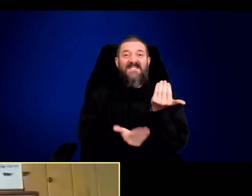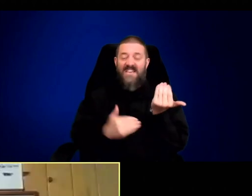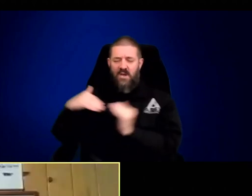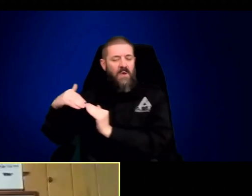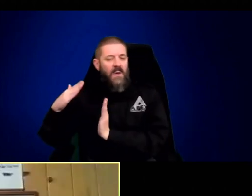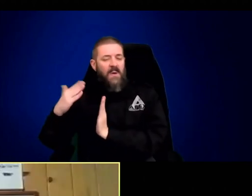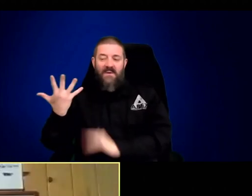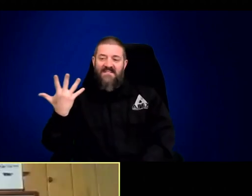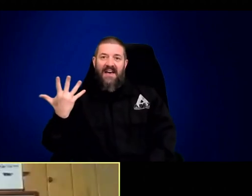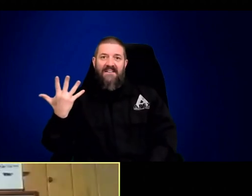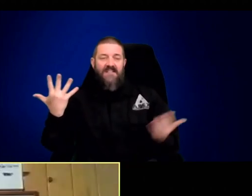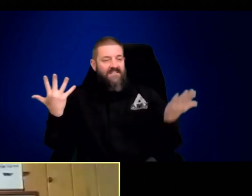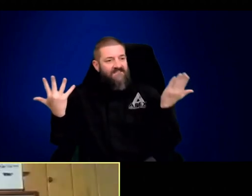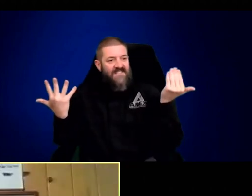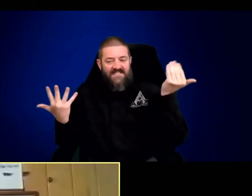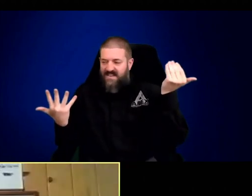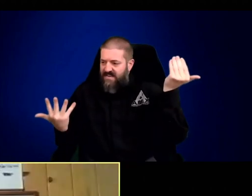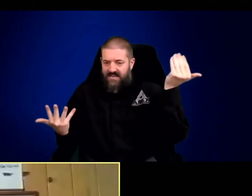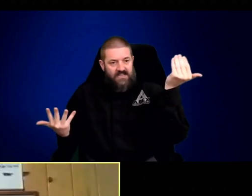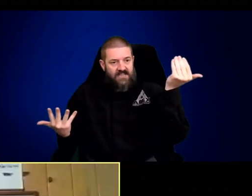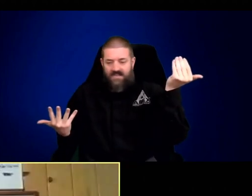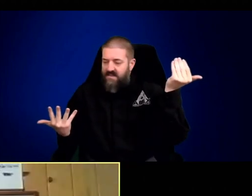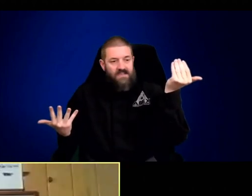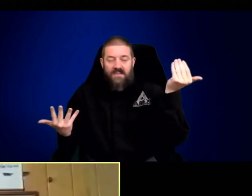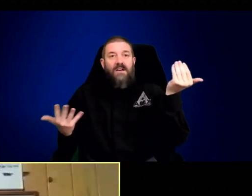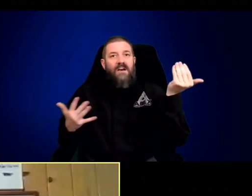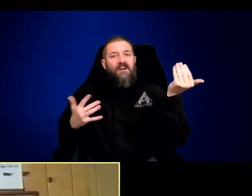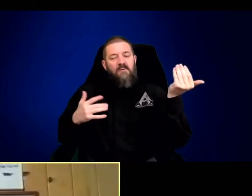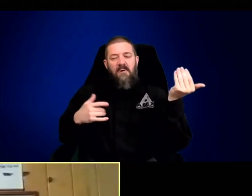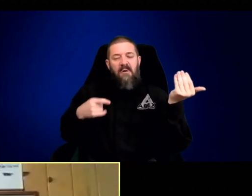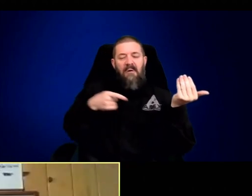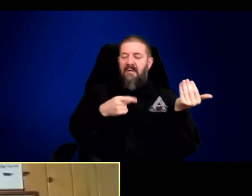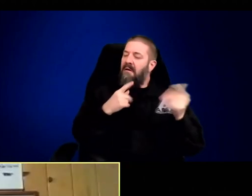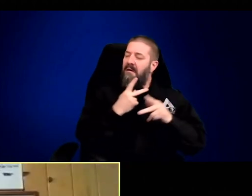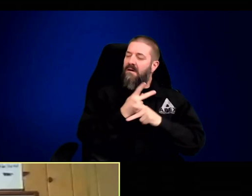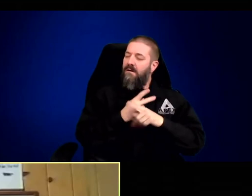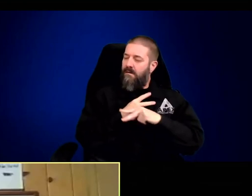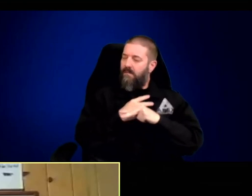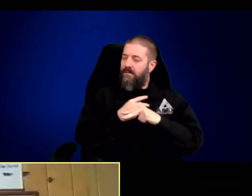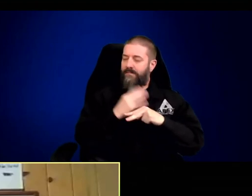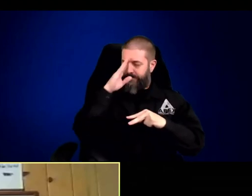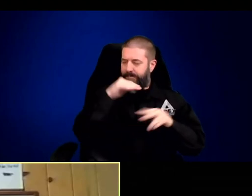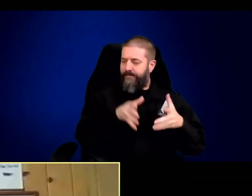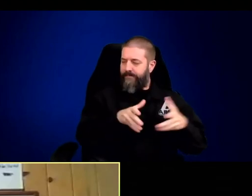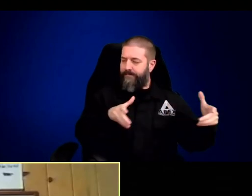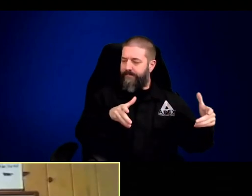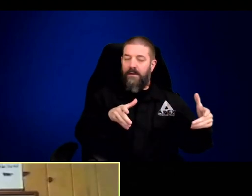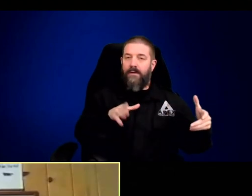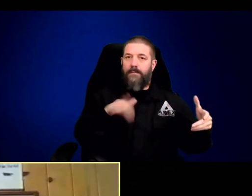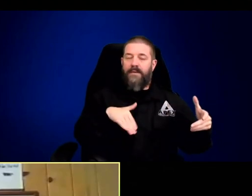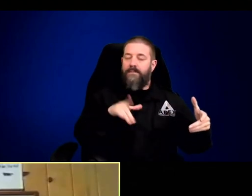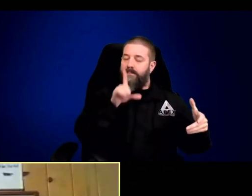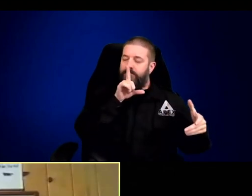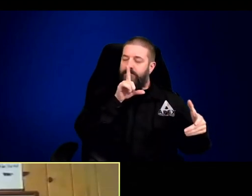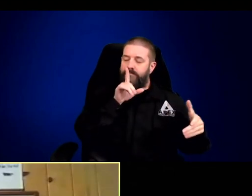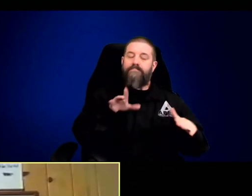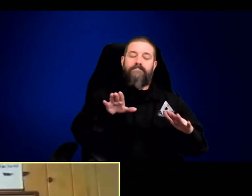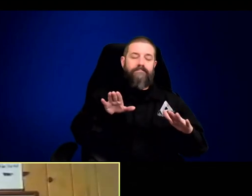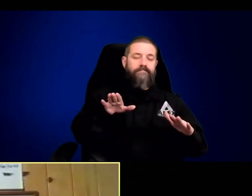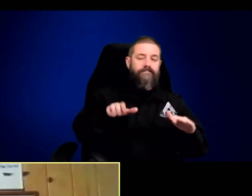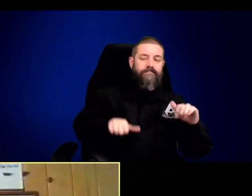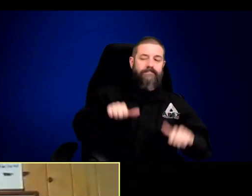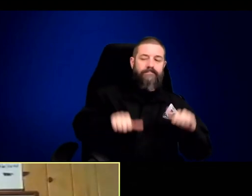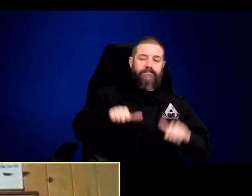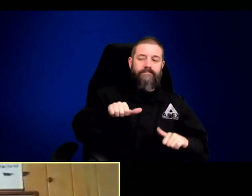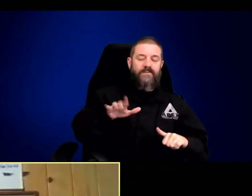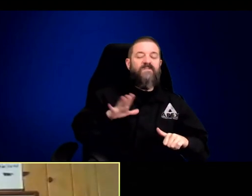wolves howling back and forth at 15. But despite the fact that I'm sure the Wapiti wolves could discern that they did